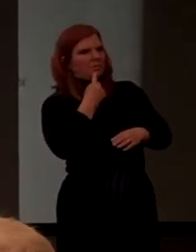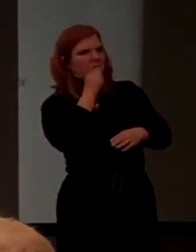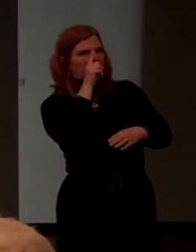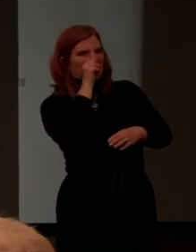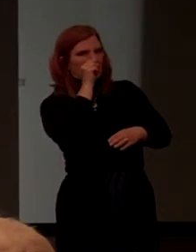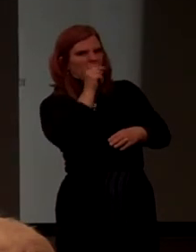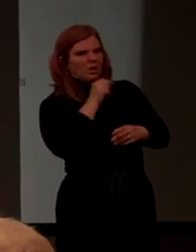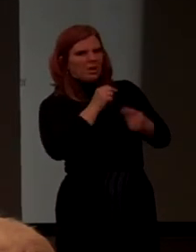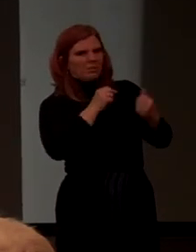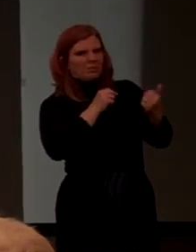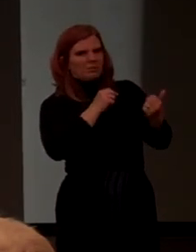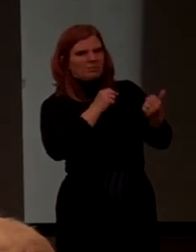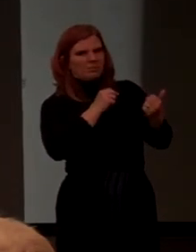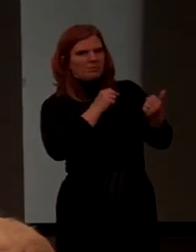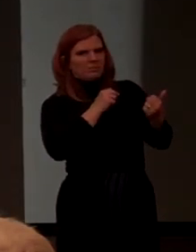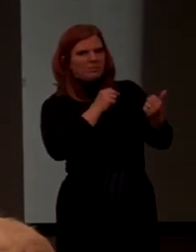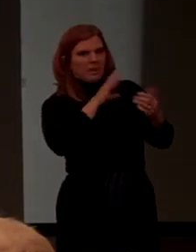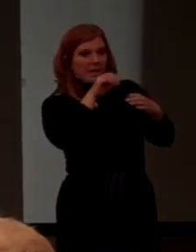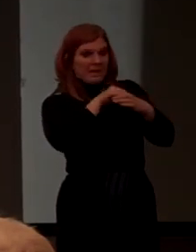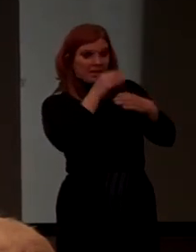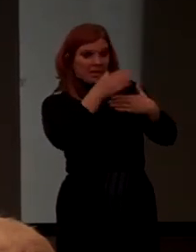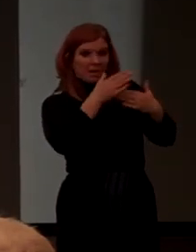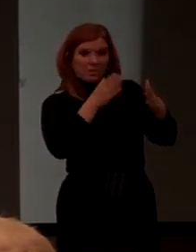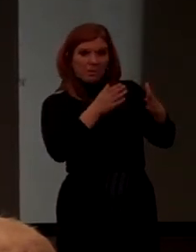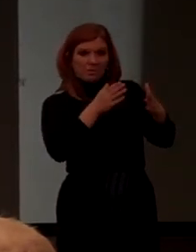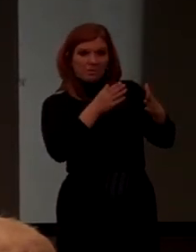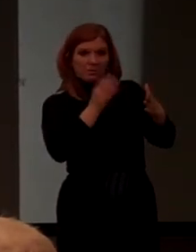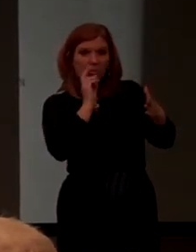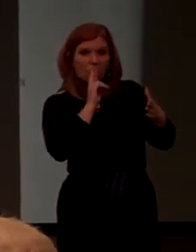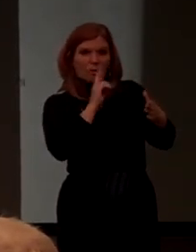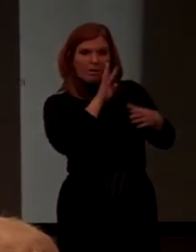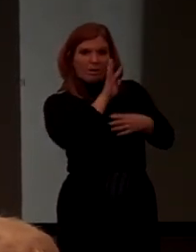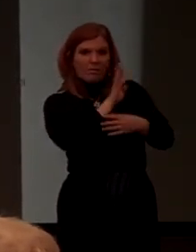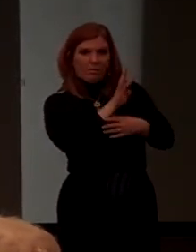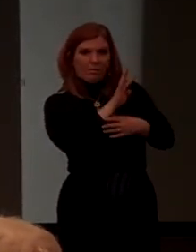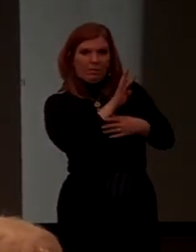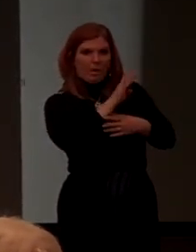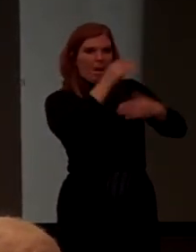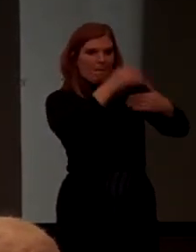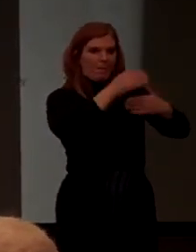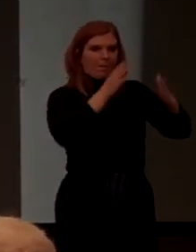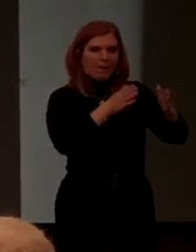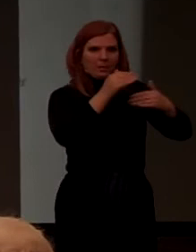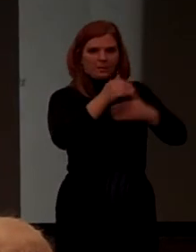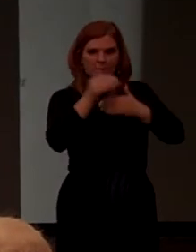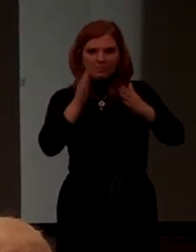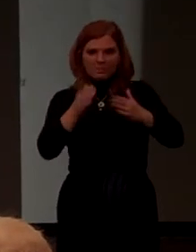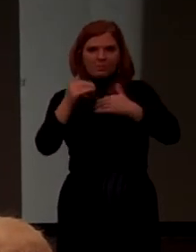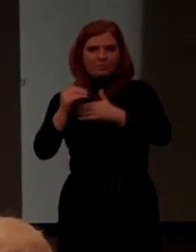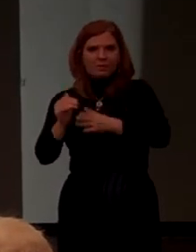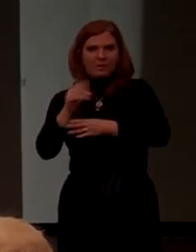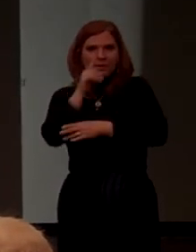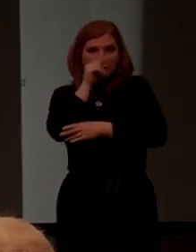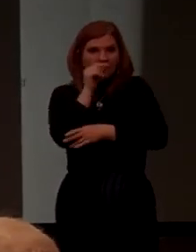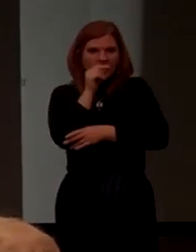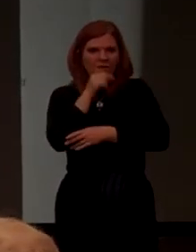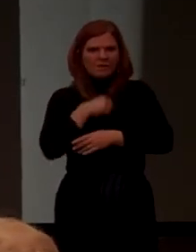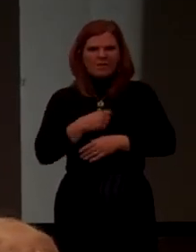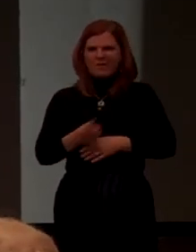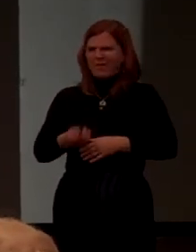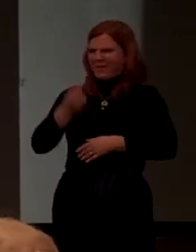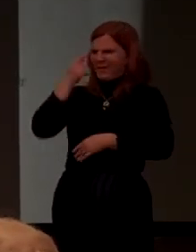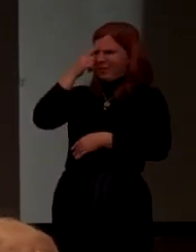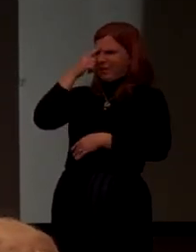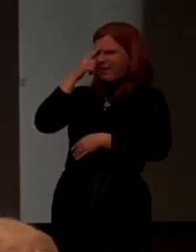chicken broth. And inside the box were four boxes of chicken broth. Now, I'm thinking,